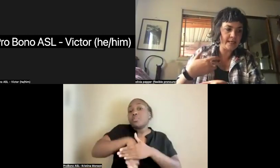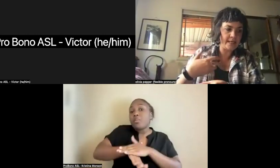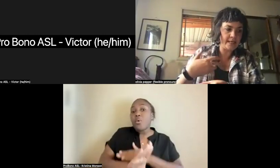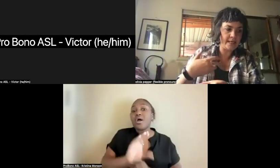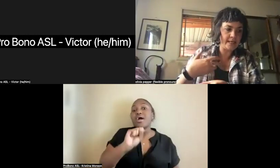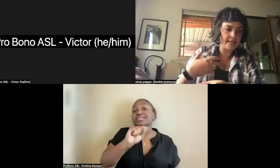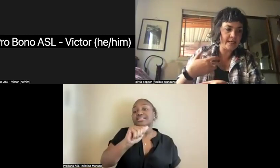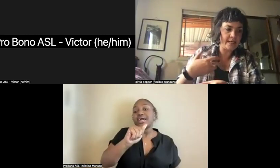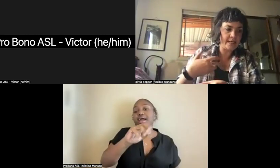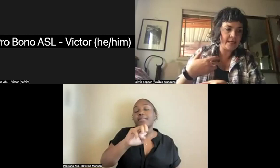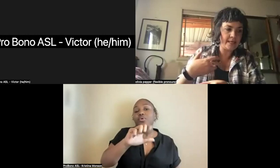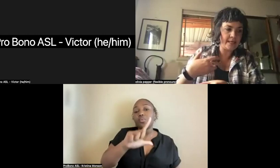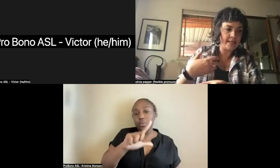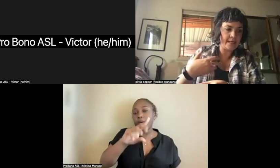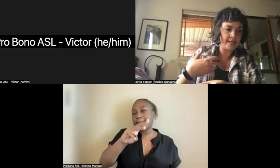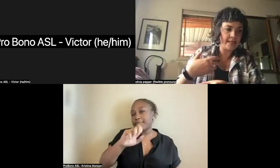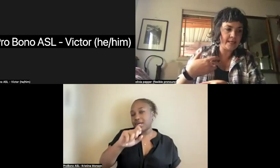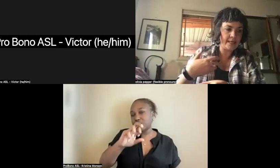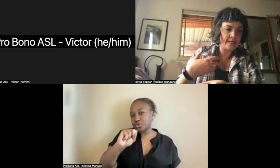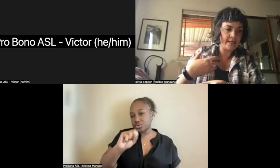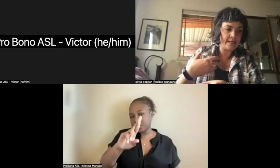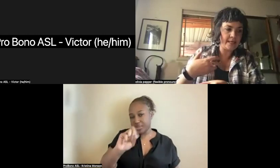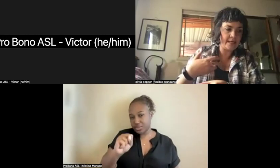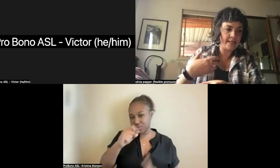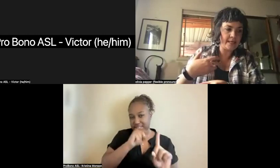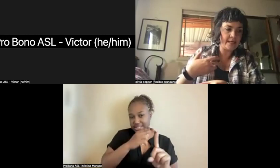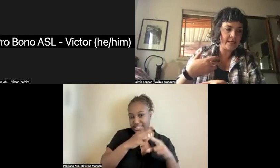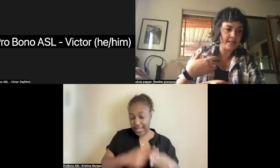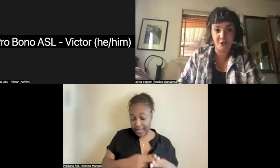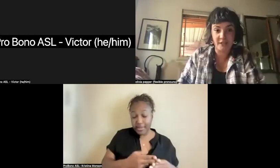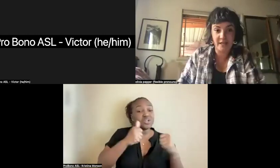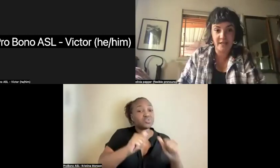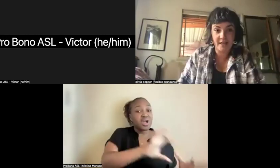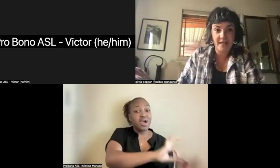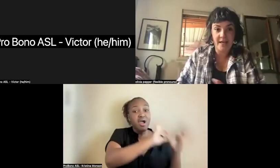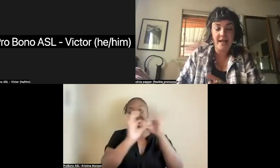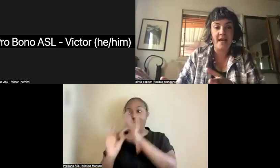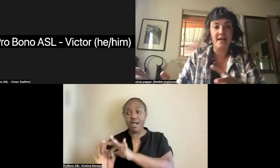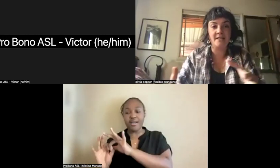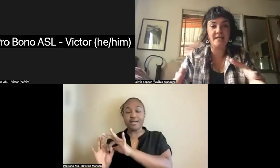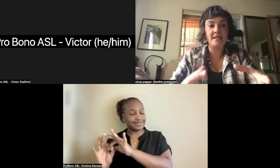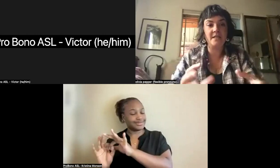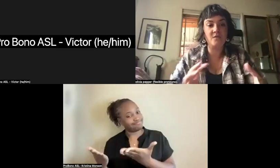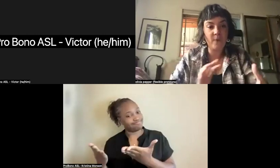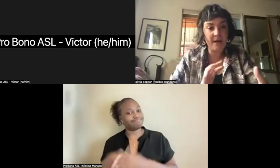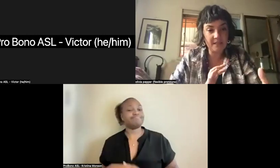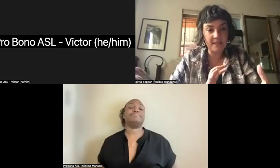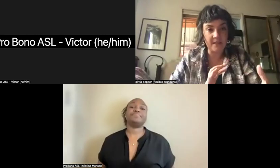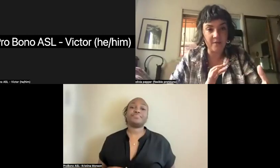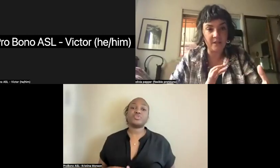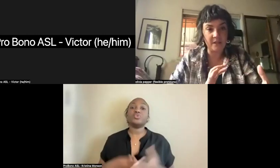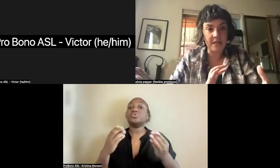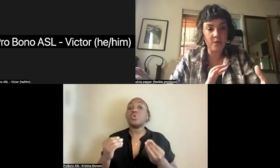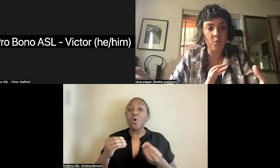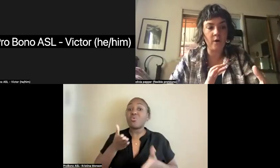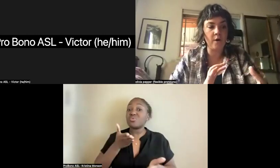connect his own indigeneity, essentially. And these rites